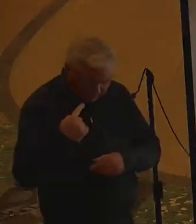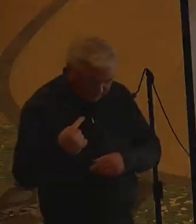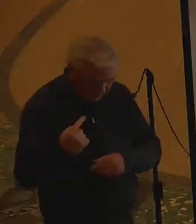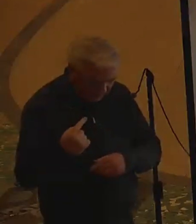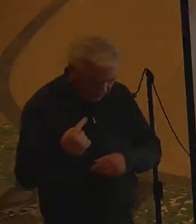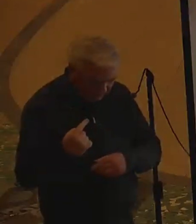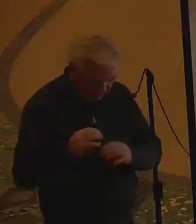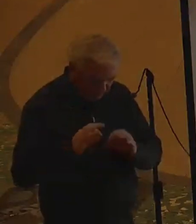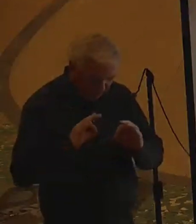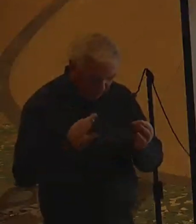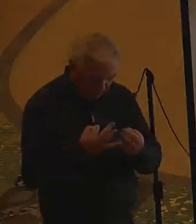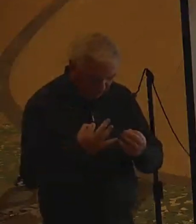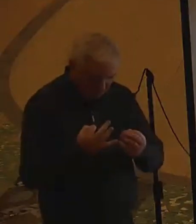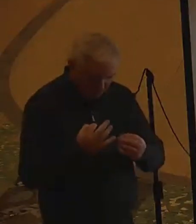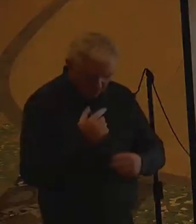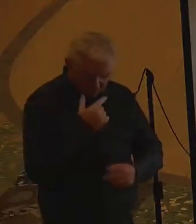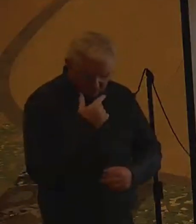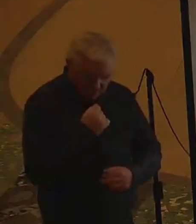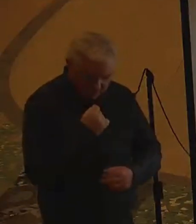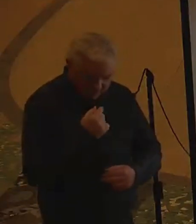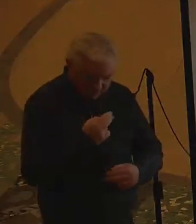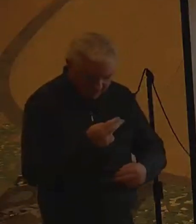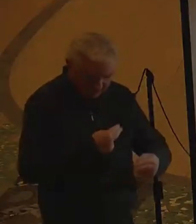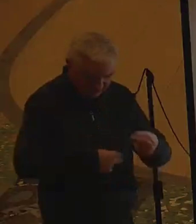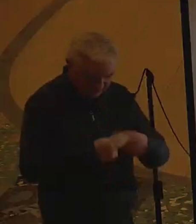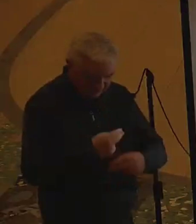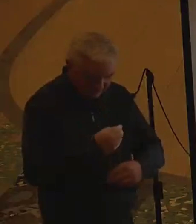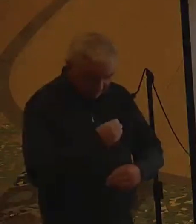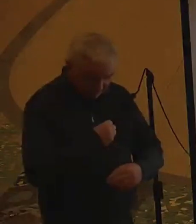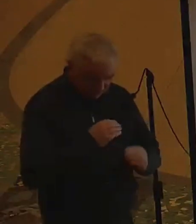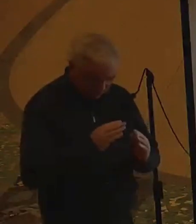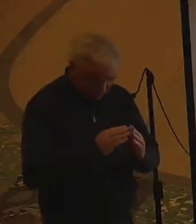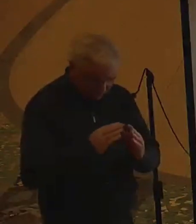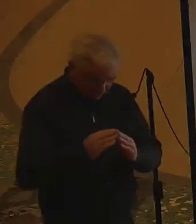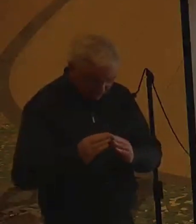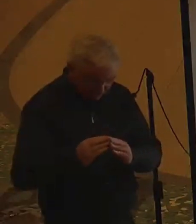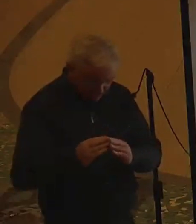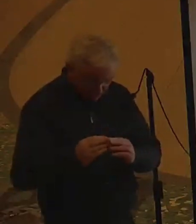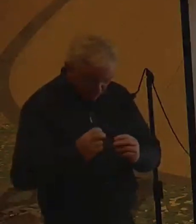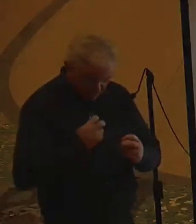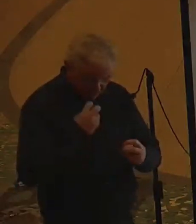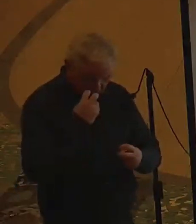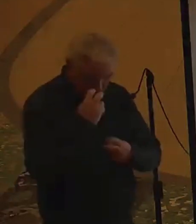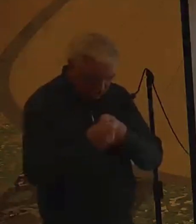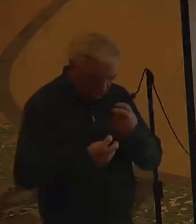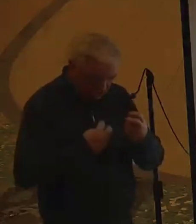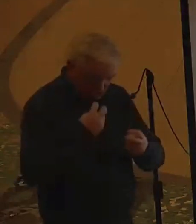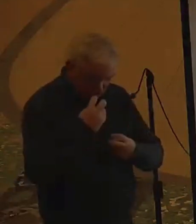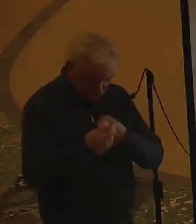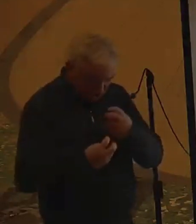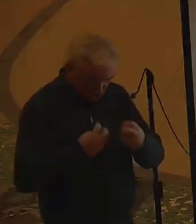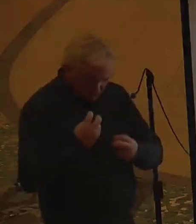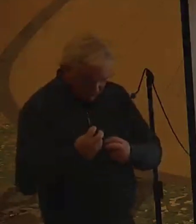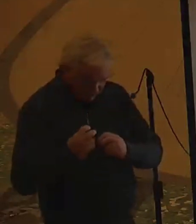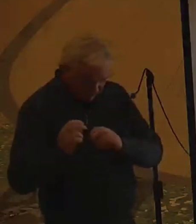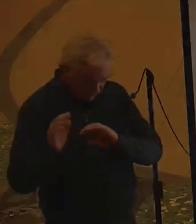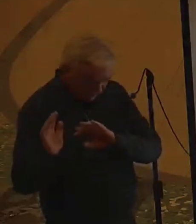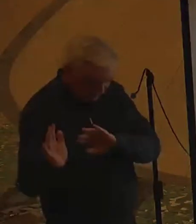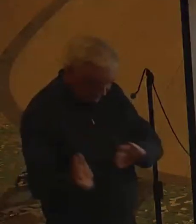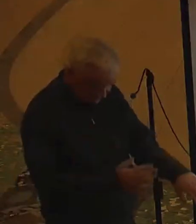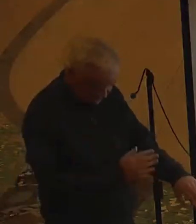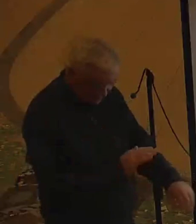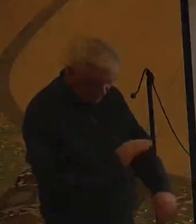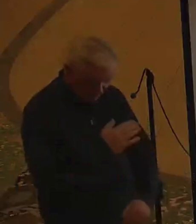saying, A group of men came to our village, shouting,